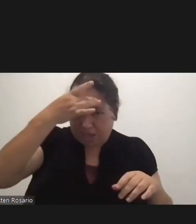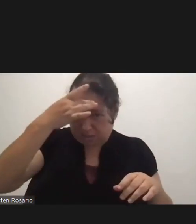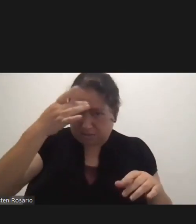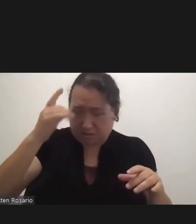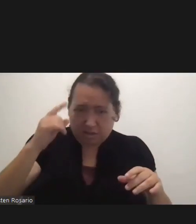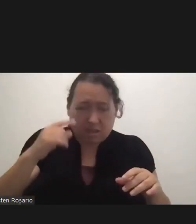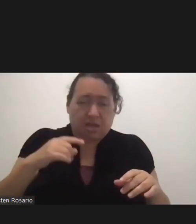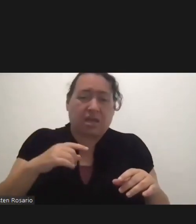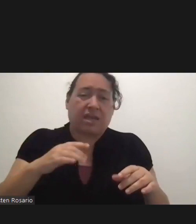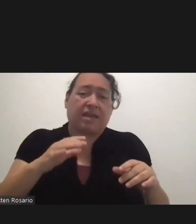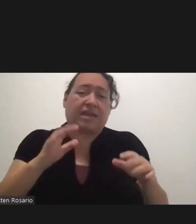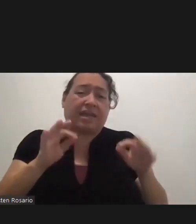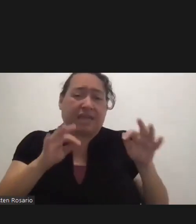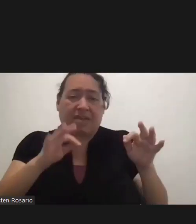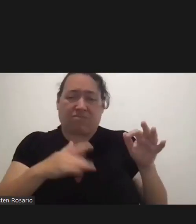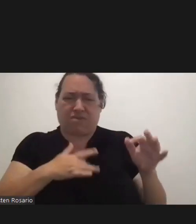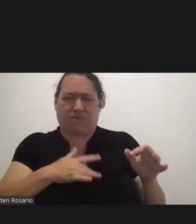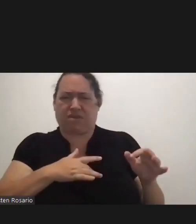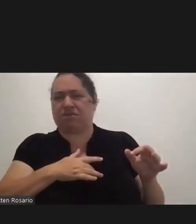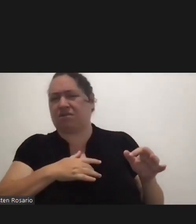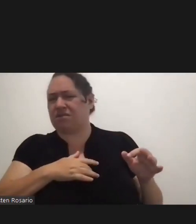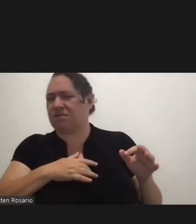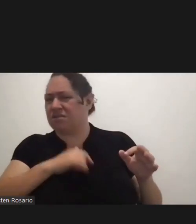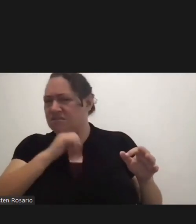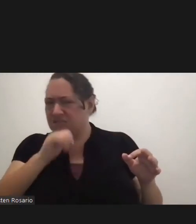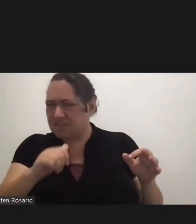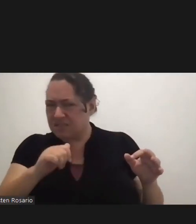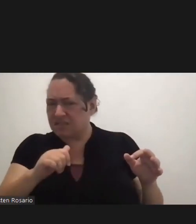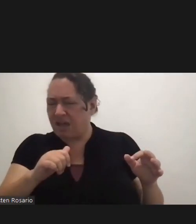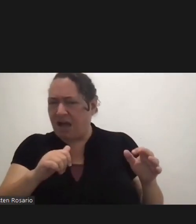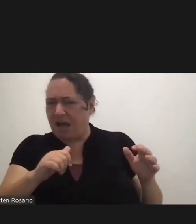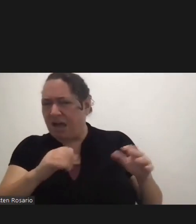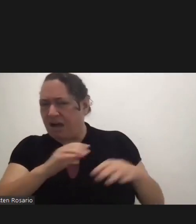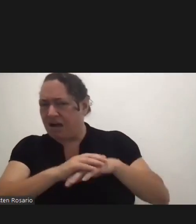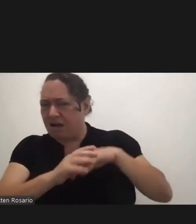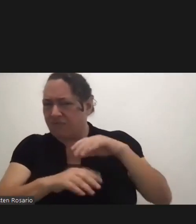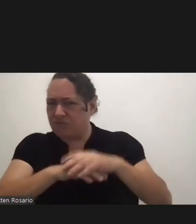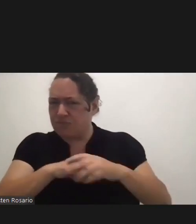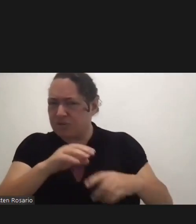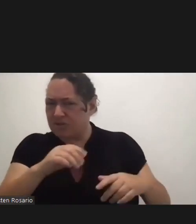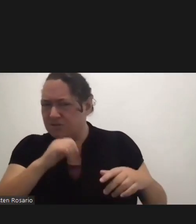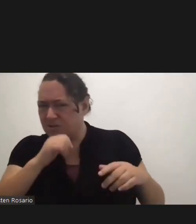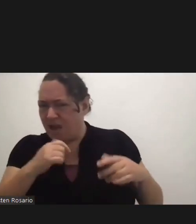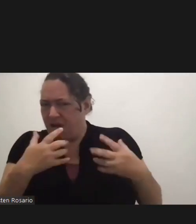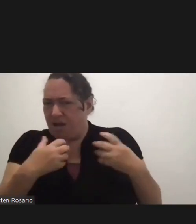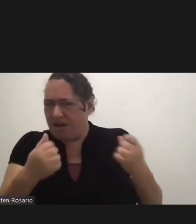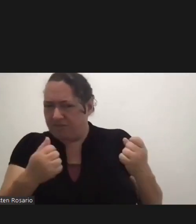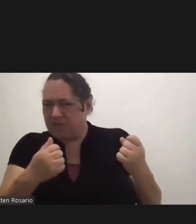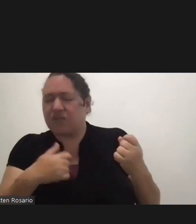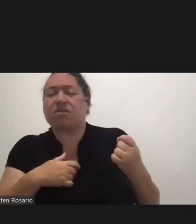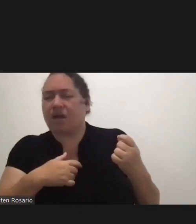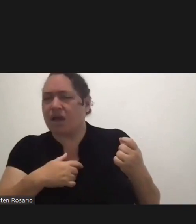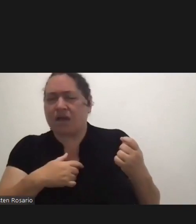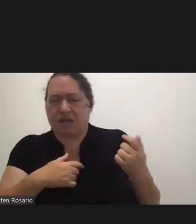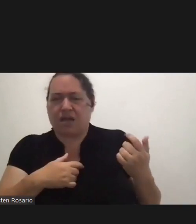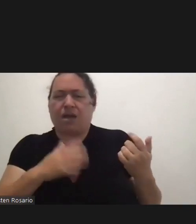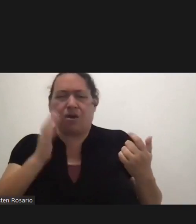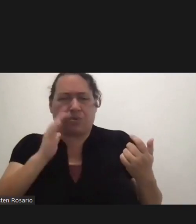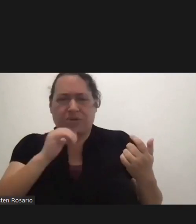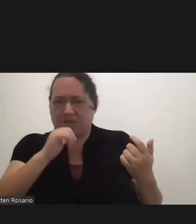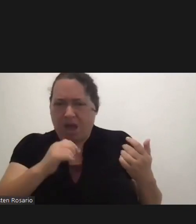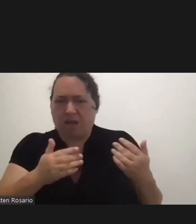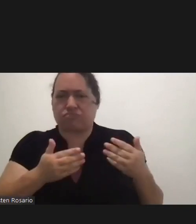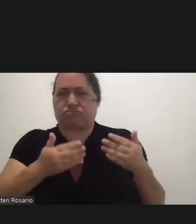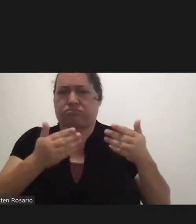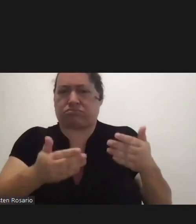these if I don't feel that we are comfortable and confident that we have done